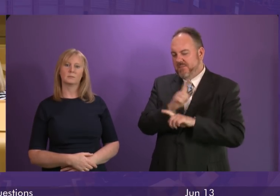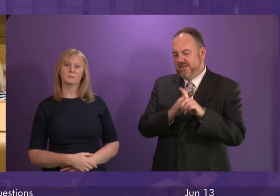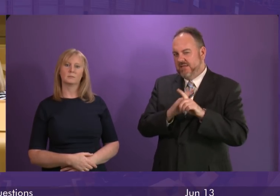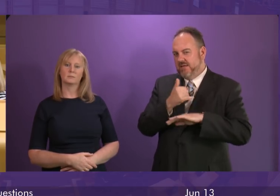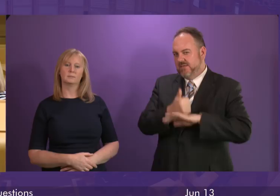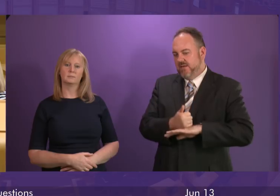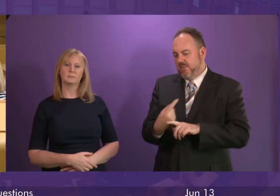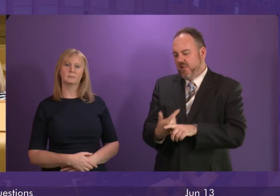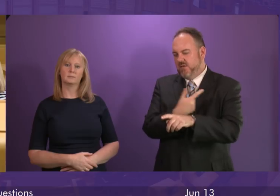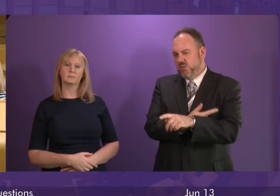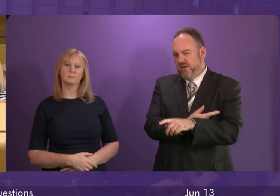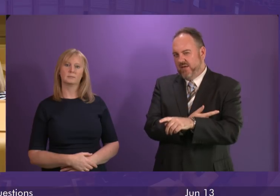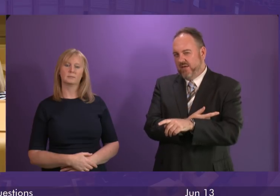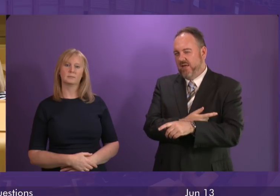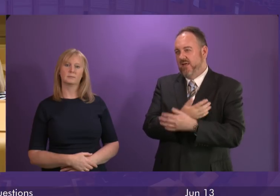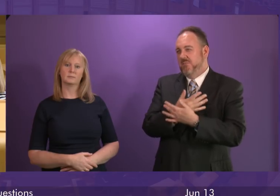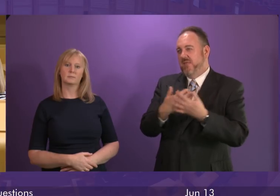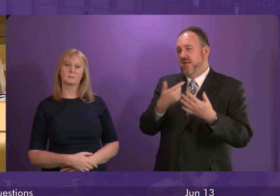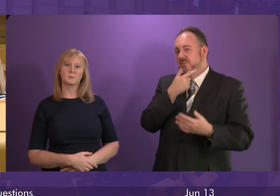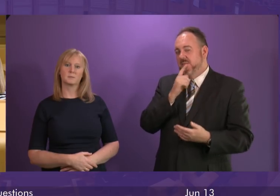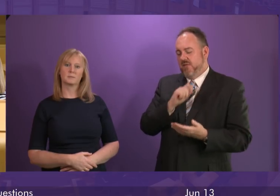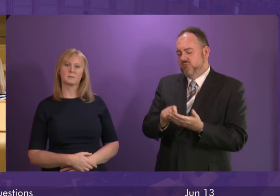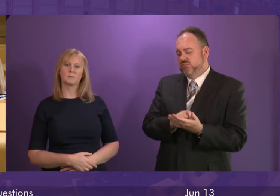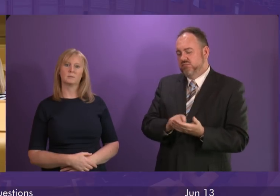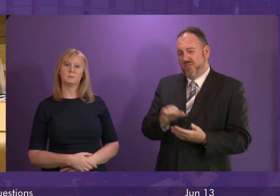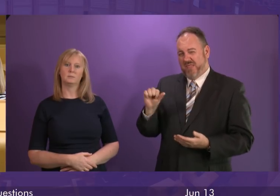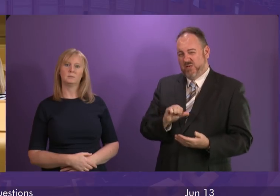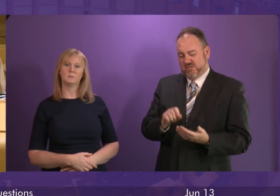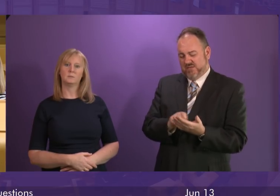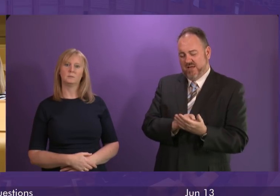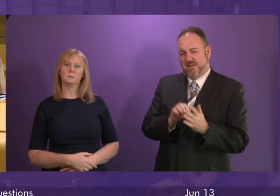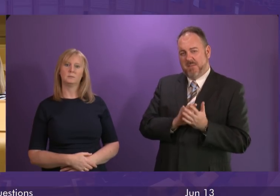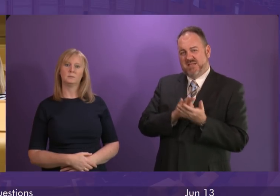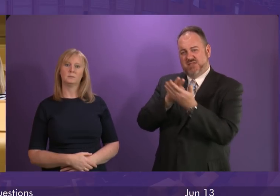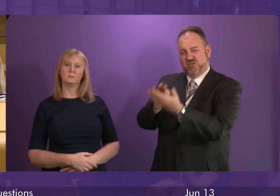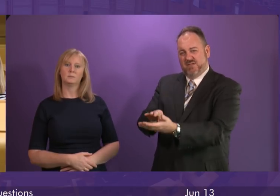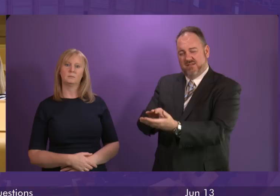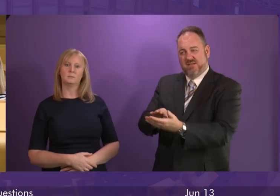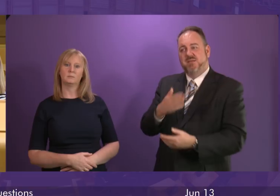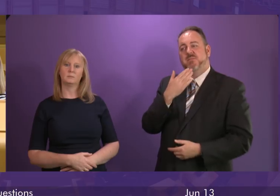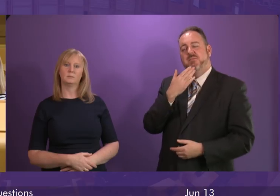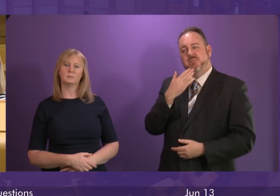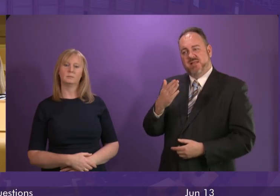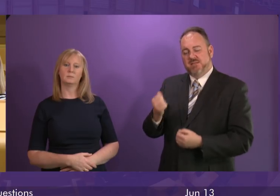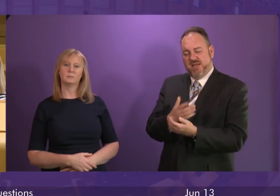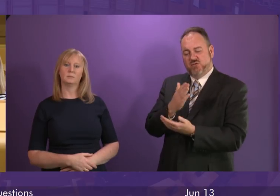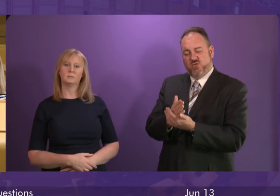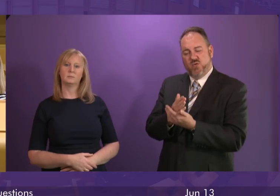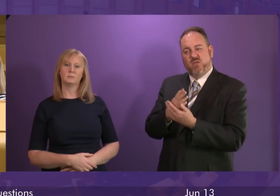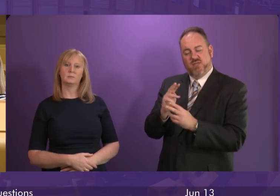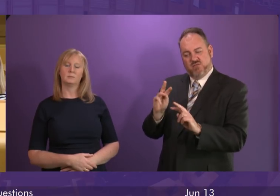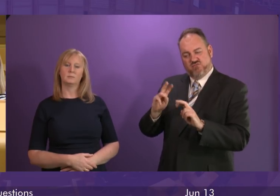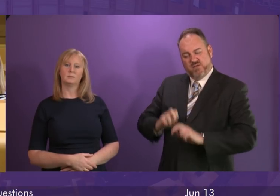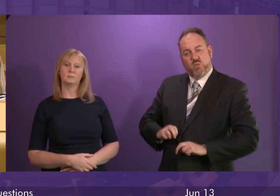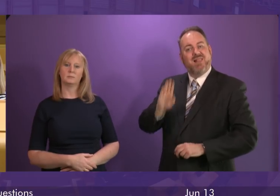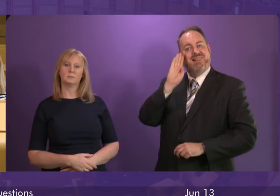and over 14,000 folk have now signed an online petition, what reassurances can the First Minister give that the review will involve hearing the views of